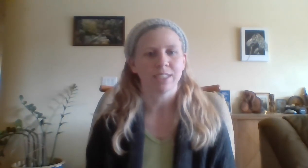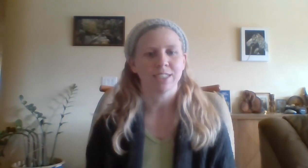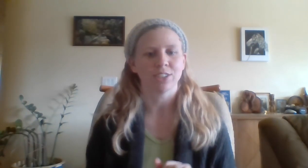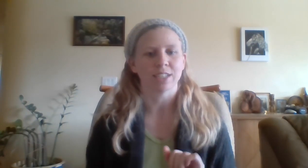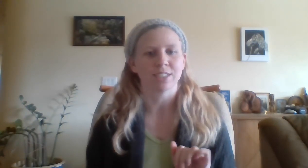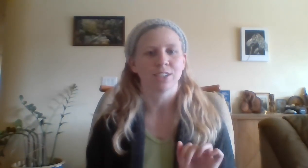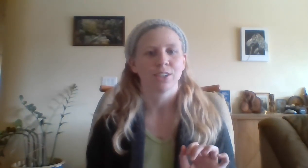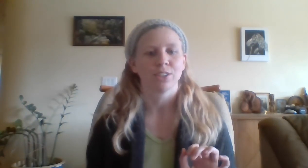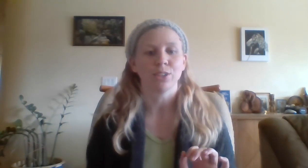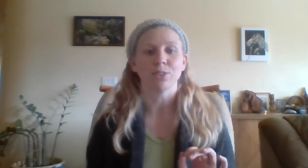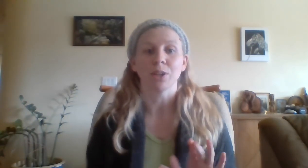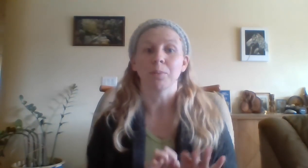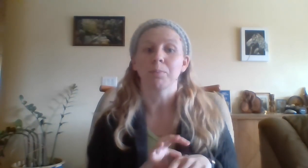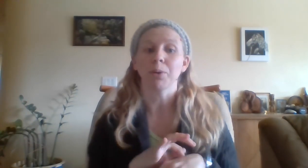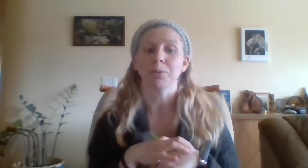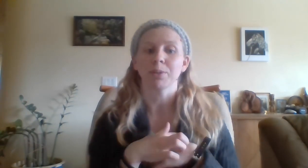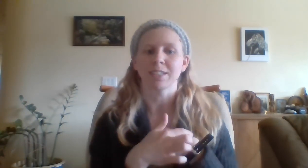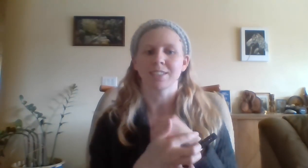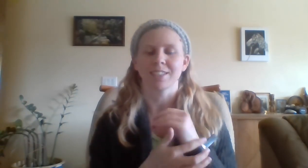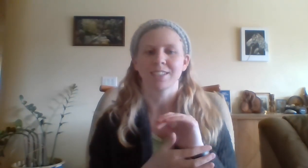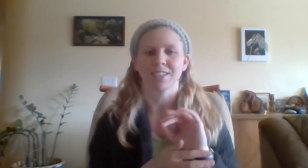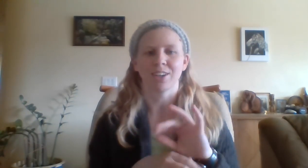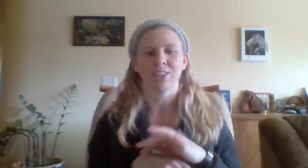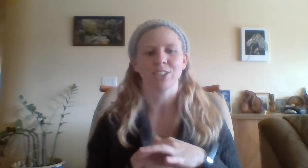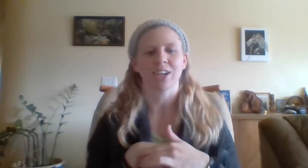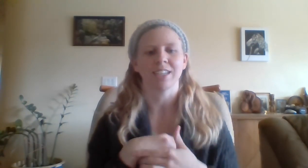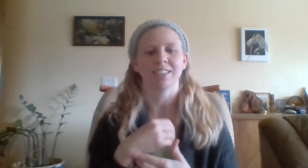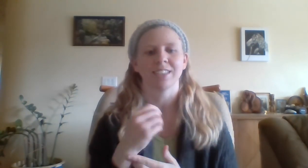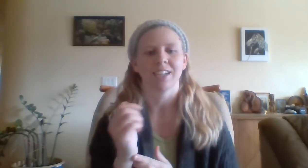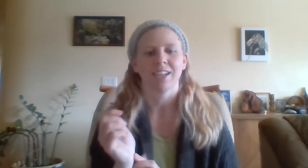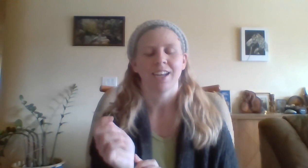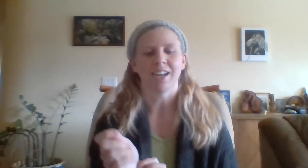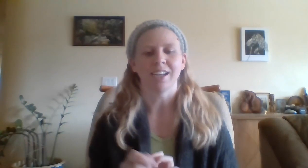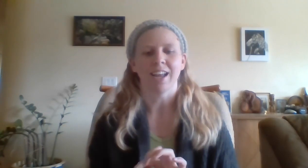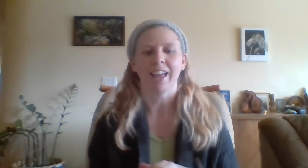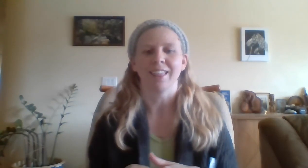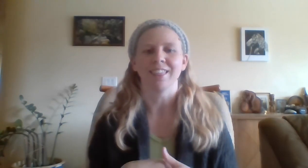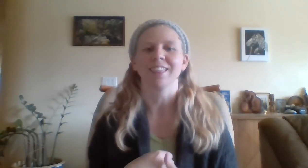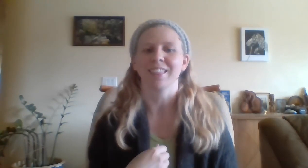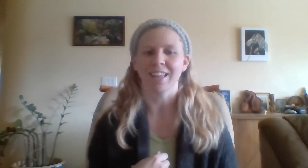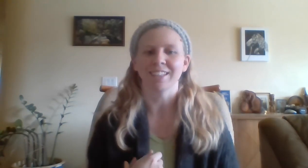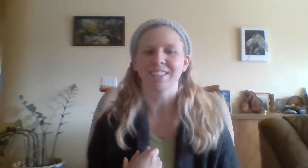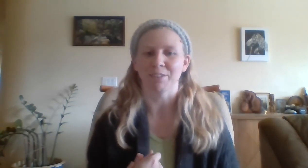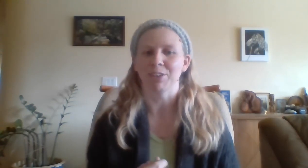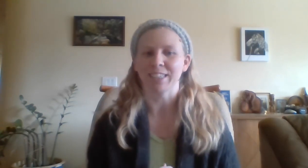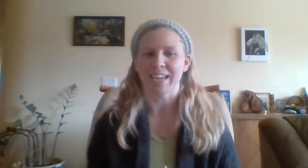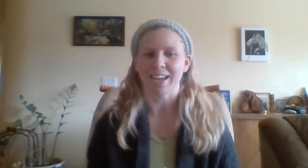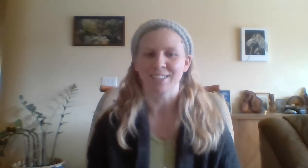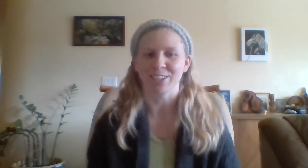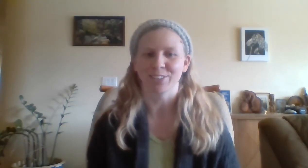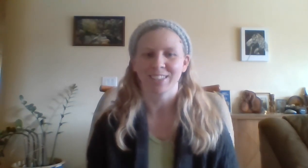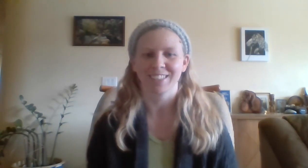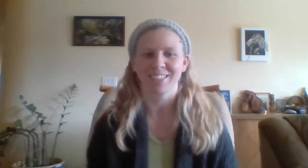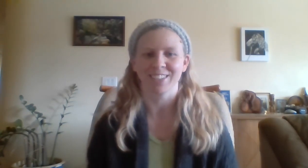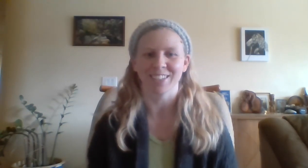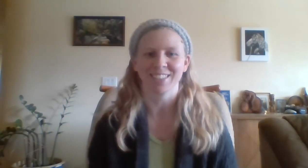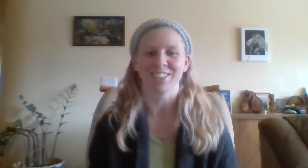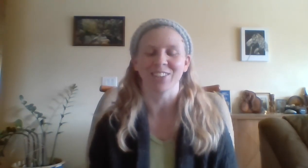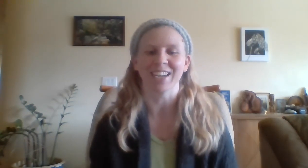suggest using both wrists on the child and they'll definitely ask you to do it